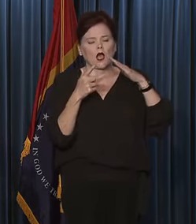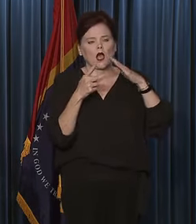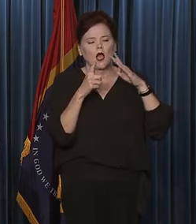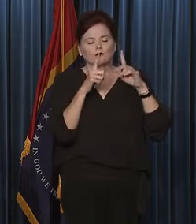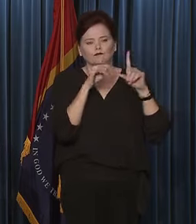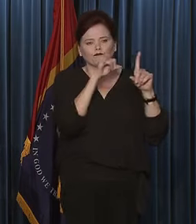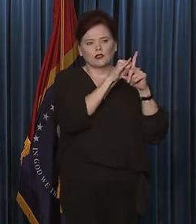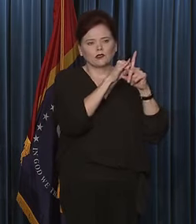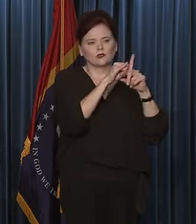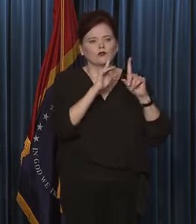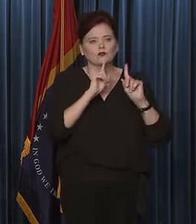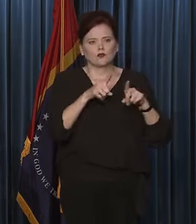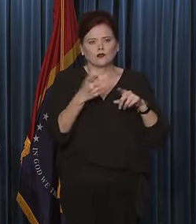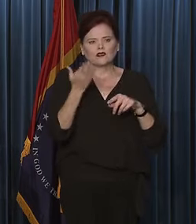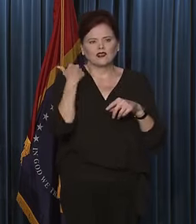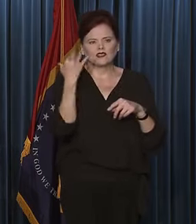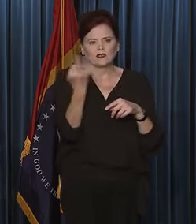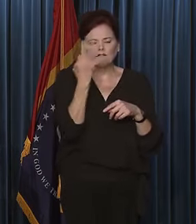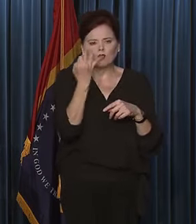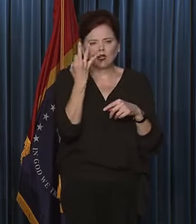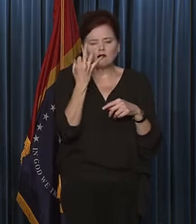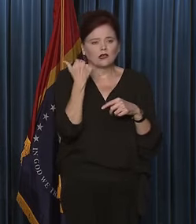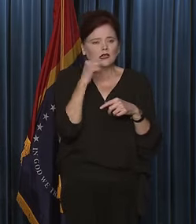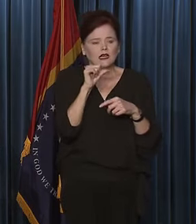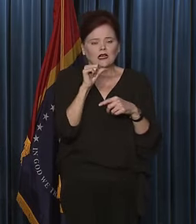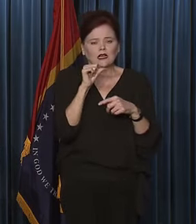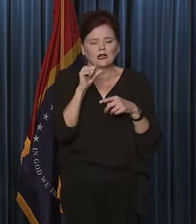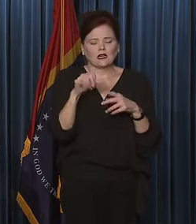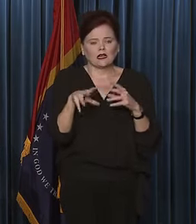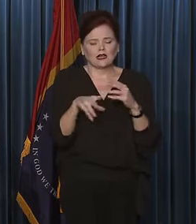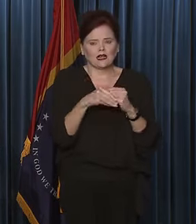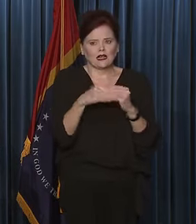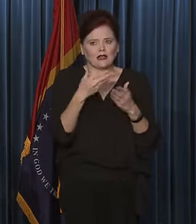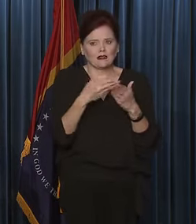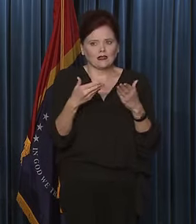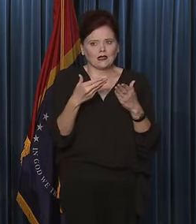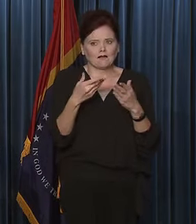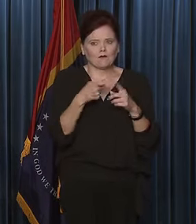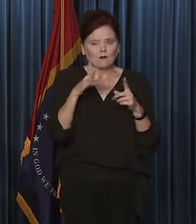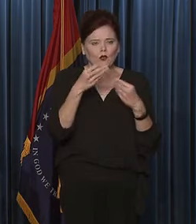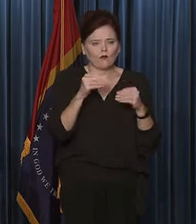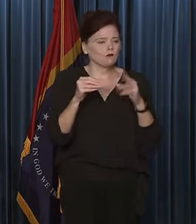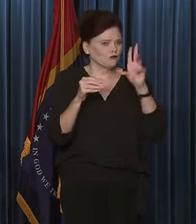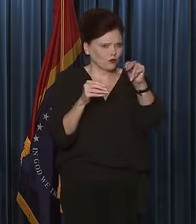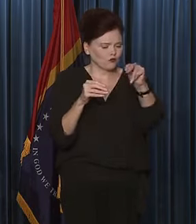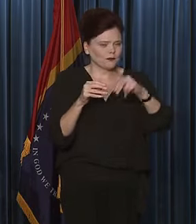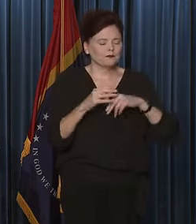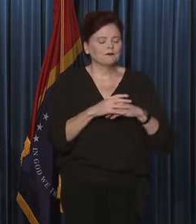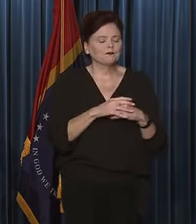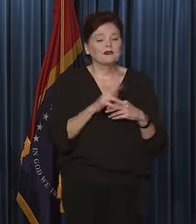any coordination with your office prior to that recommendation? No. The second question is for, oh.